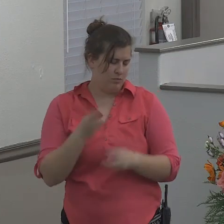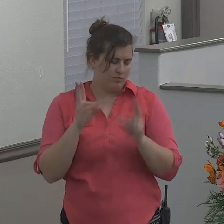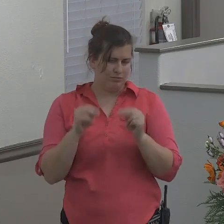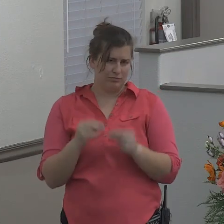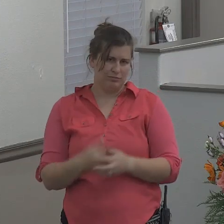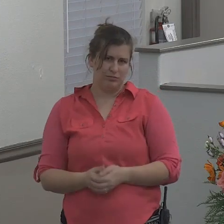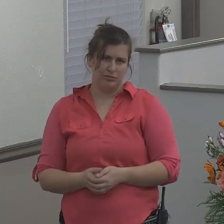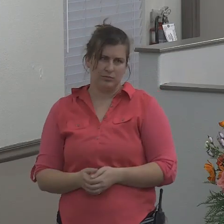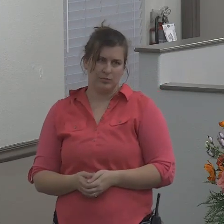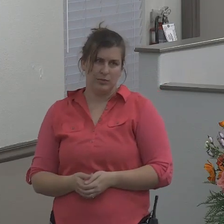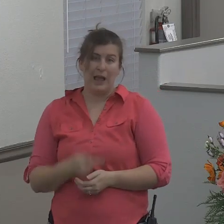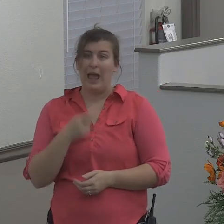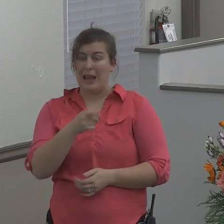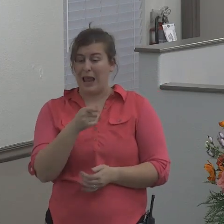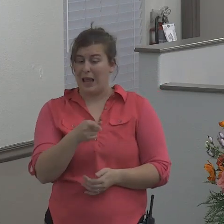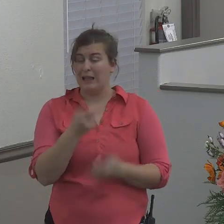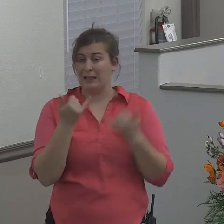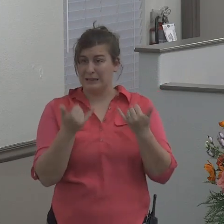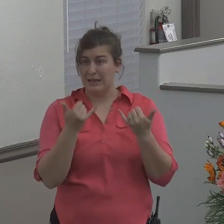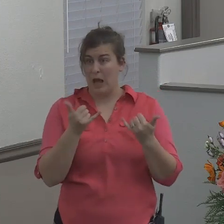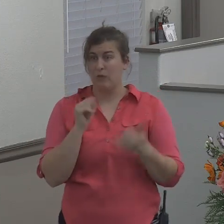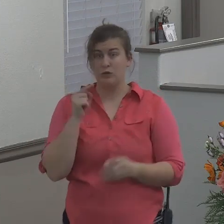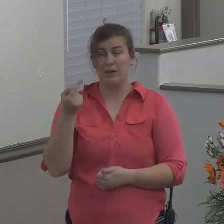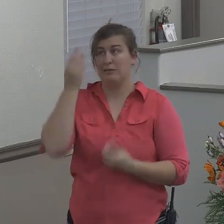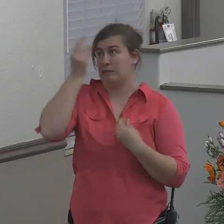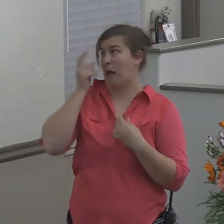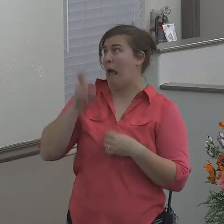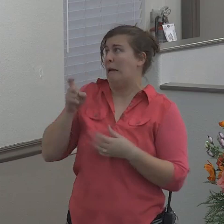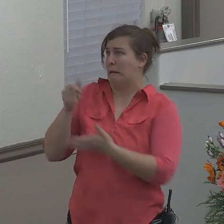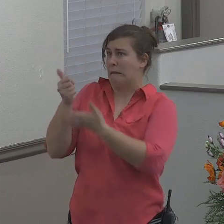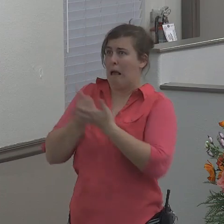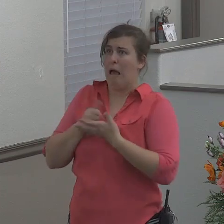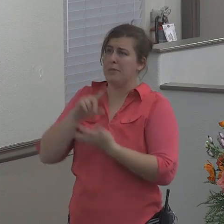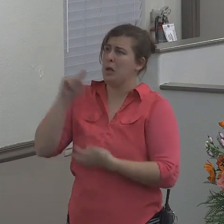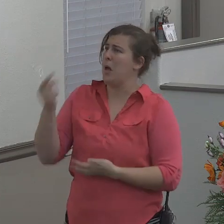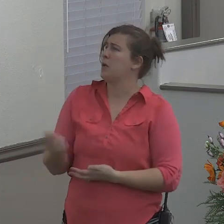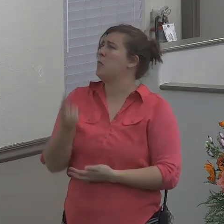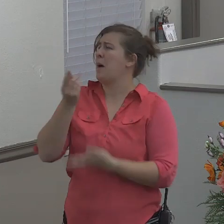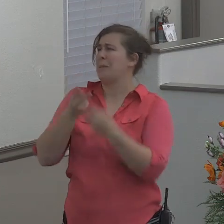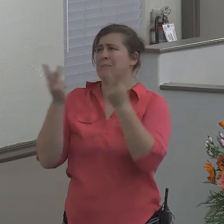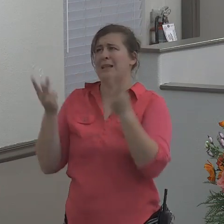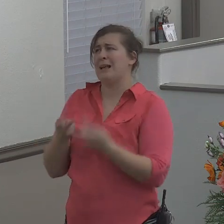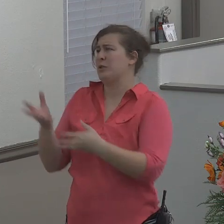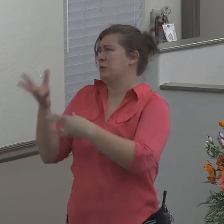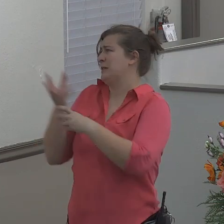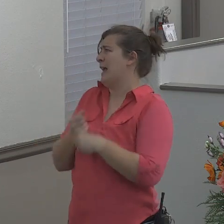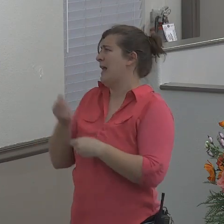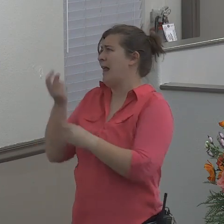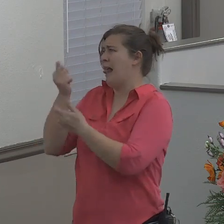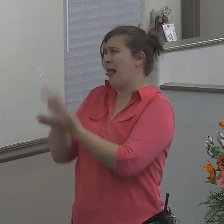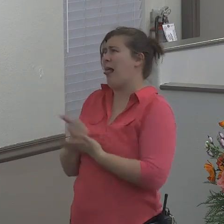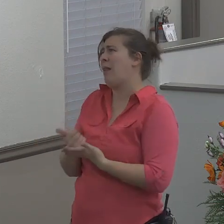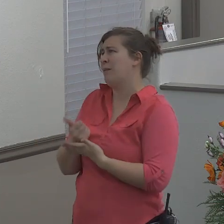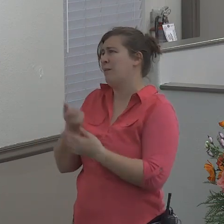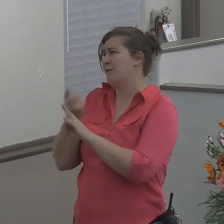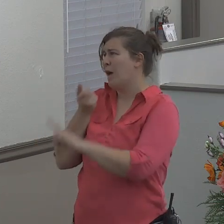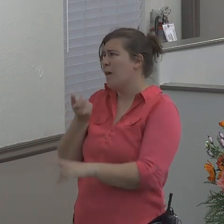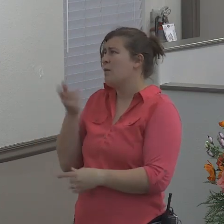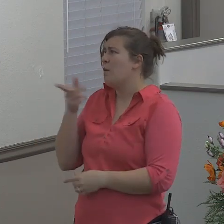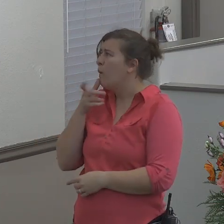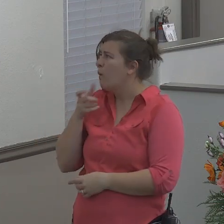All he can think about is how he needs help and there's only one place to get help from and that is God.